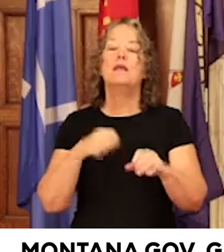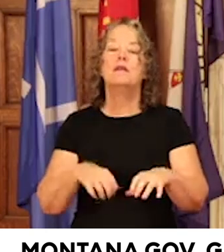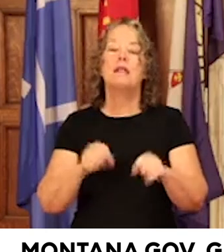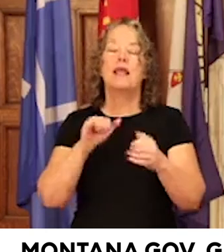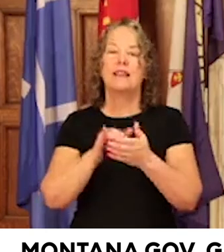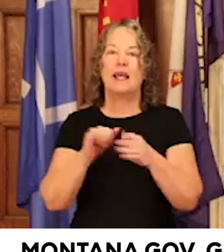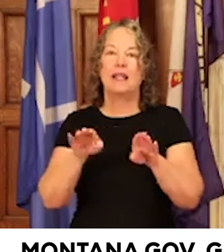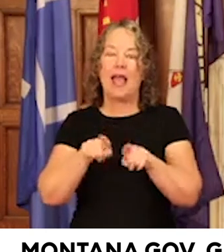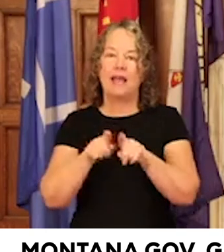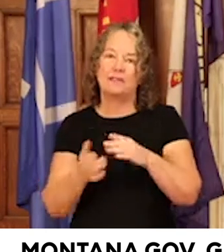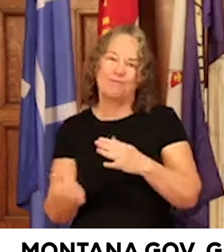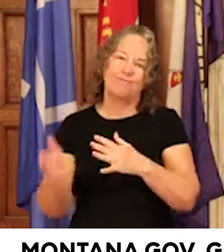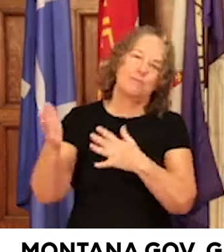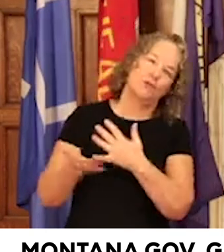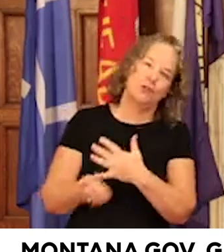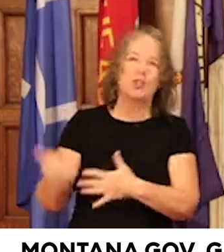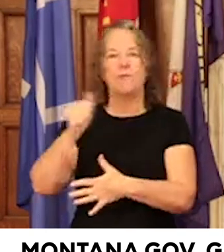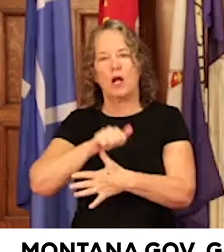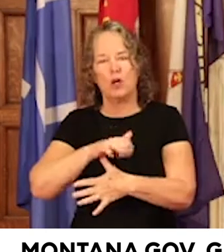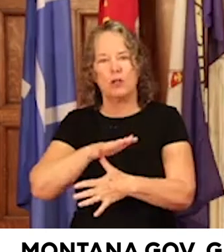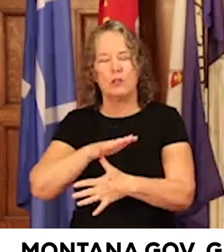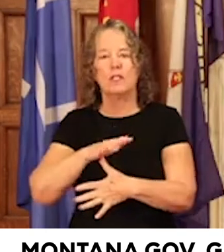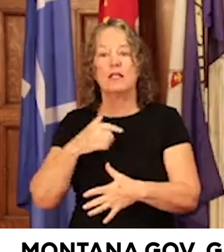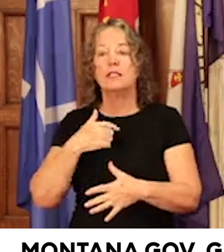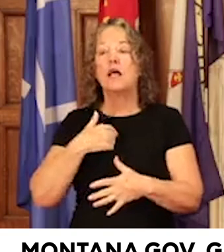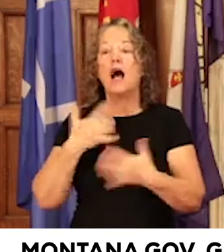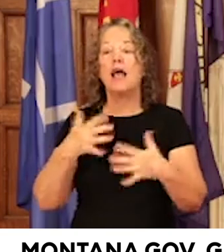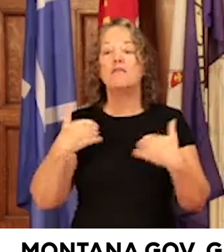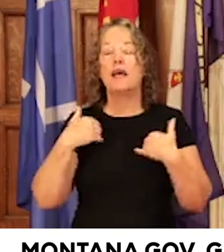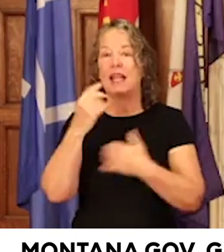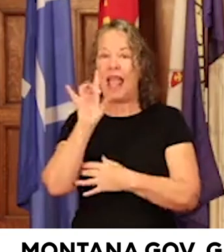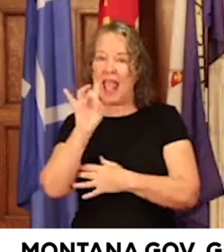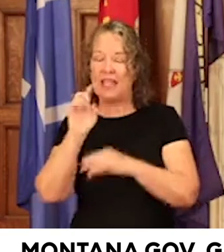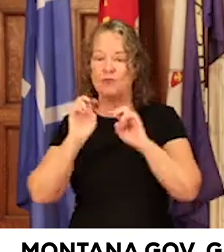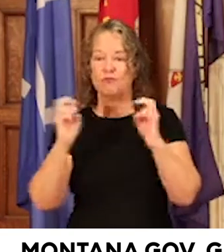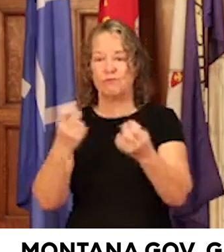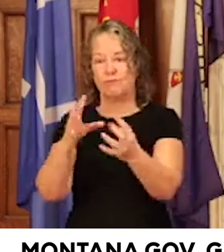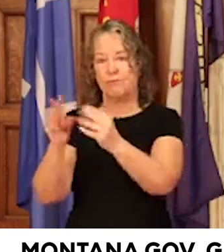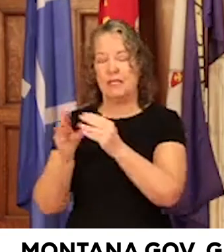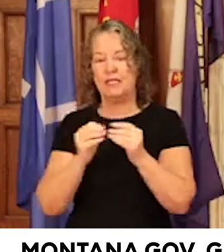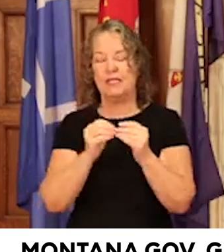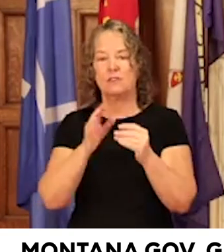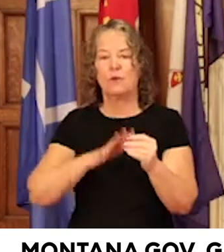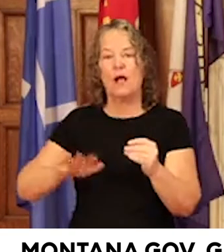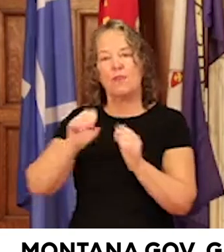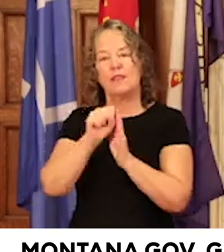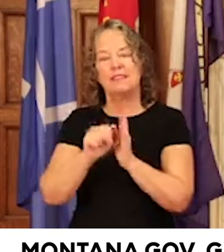priority. Over the last year, I've hosted eight roundtables on public safety throughout the state.